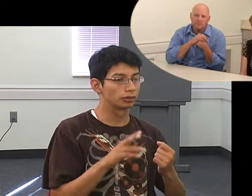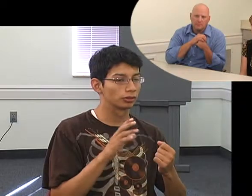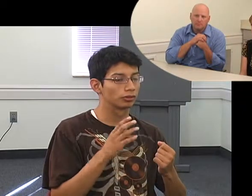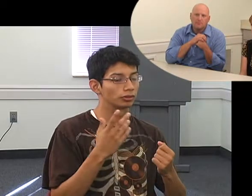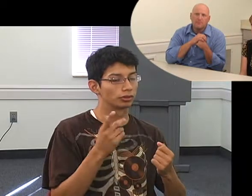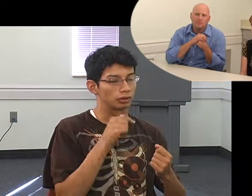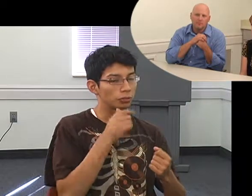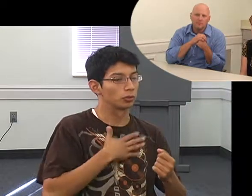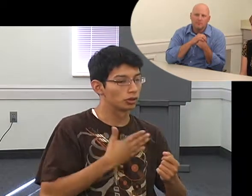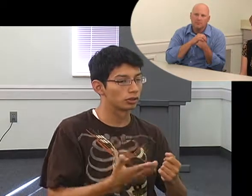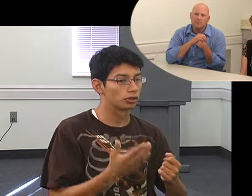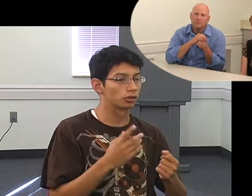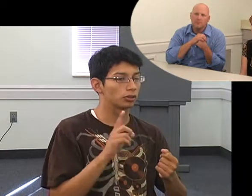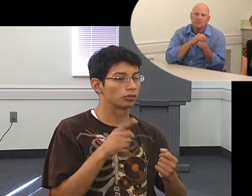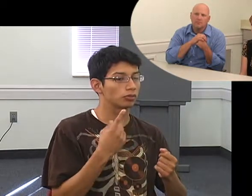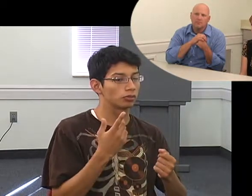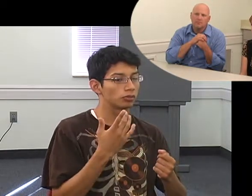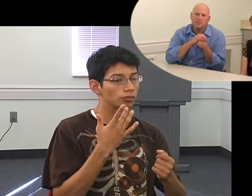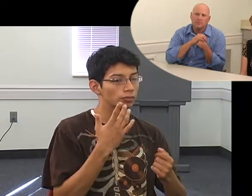Thanks, everybody.